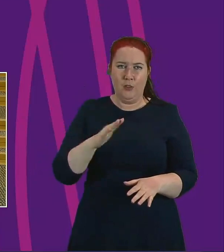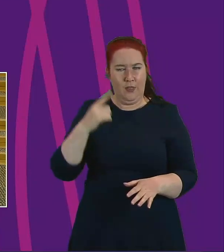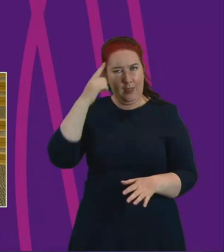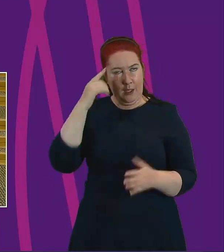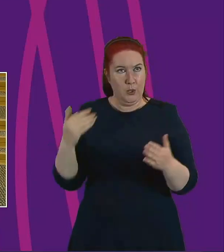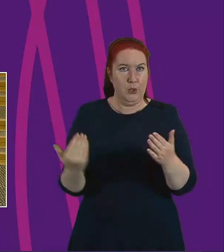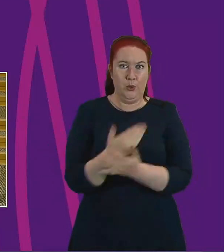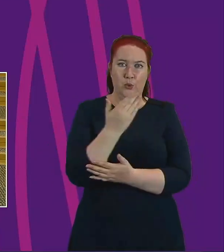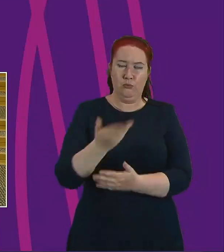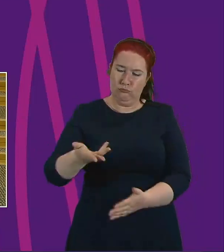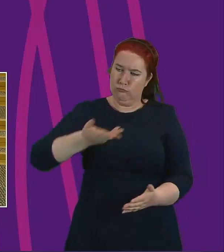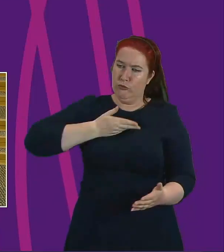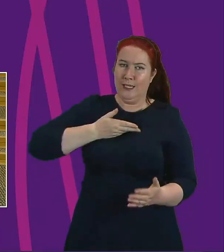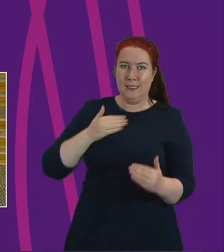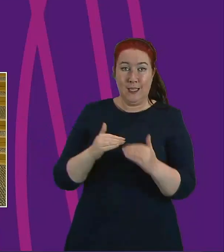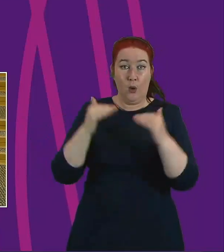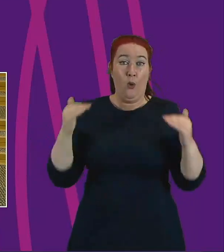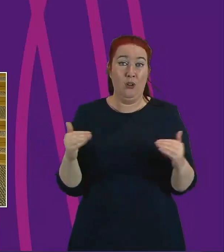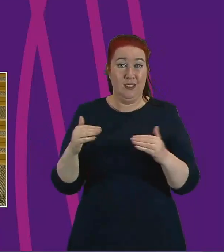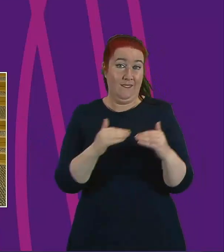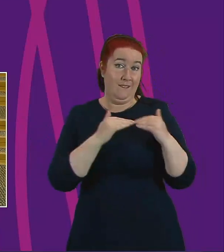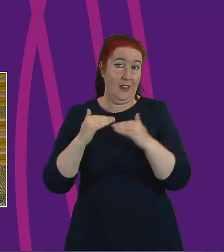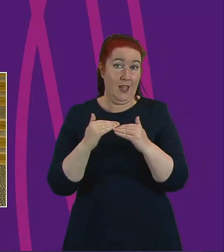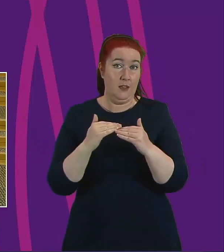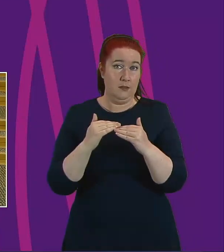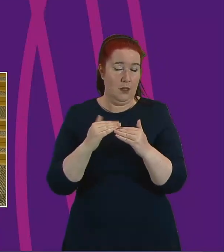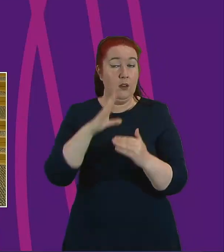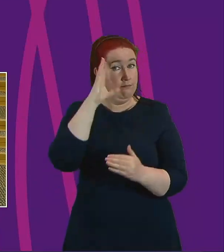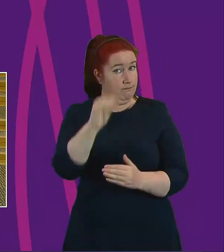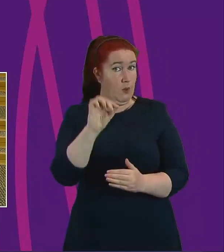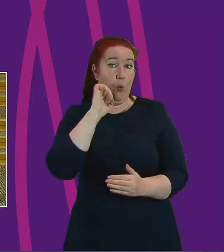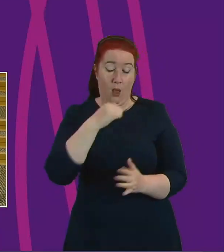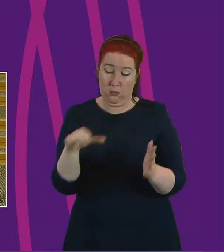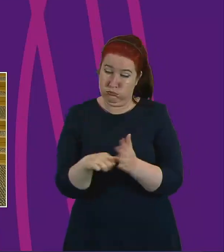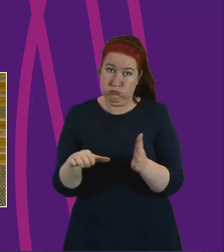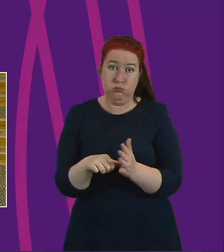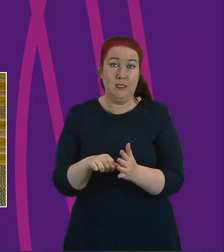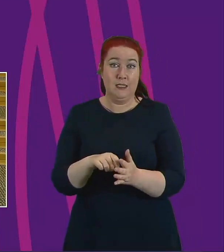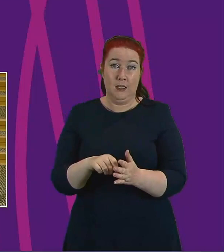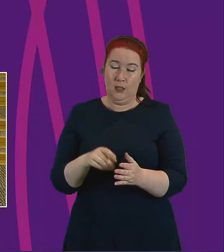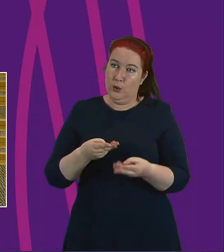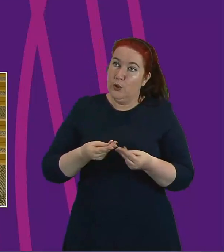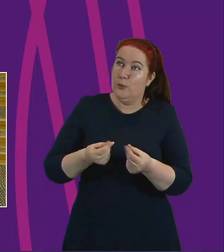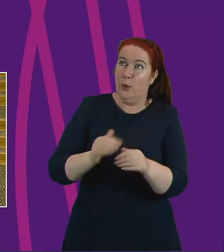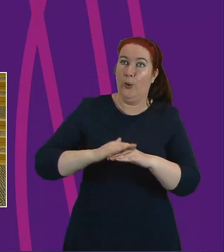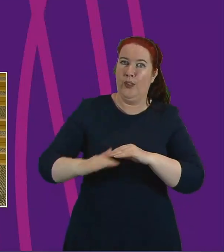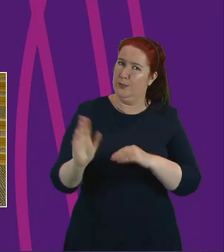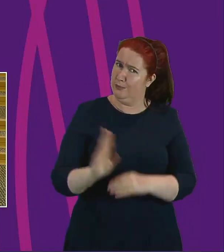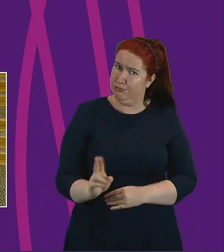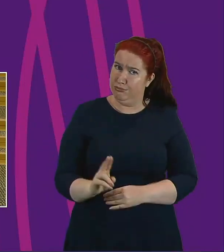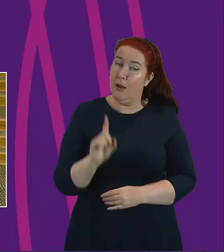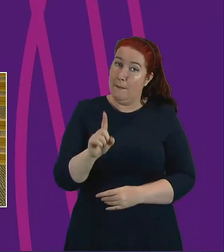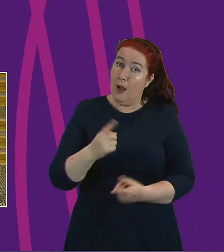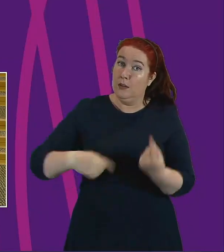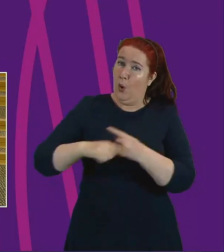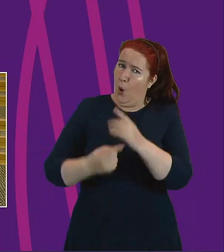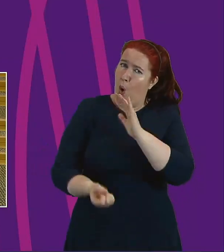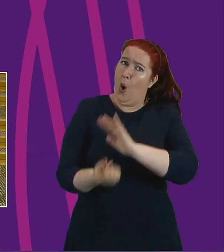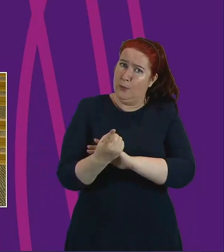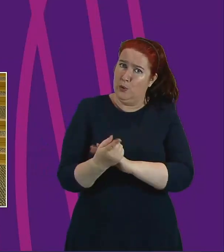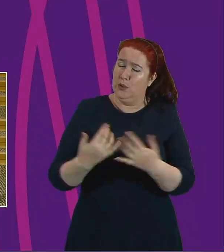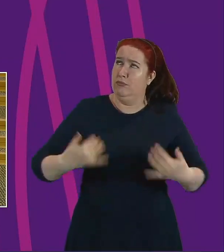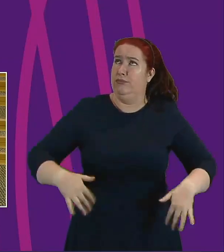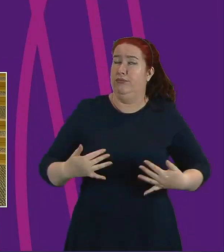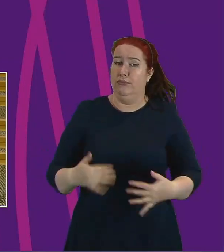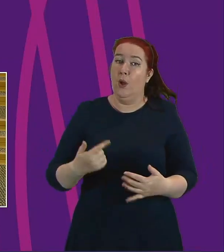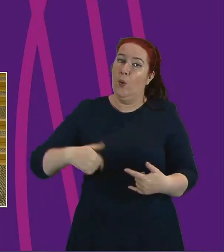rights, equality and fairness. It will be challenging, will be difficult and it will be bumpy but the opportunity for us all is significant and we want